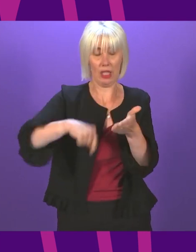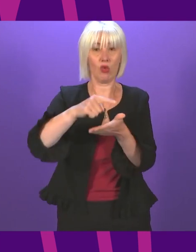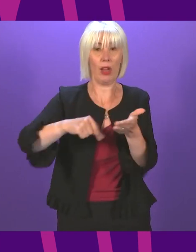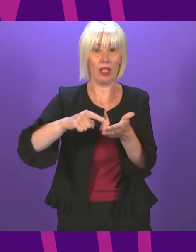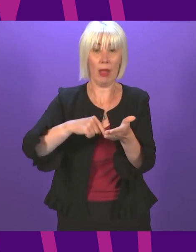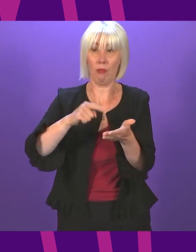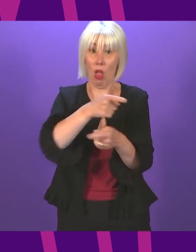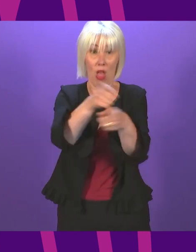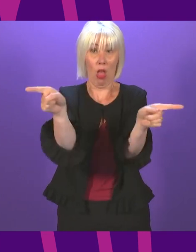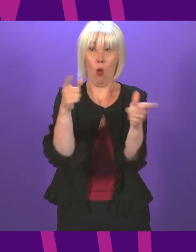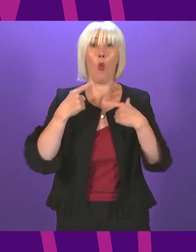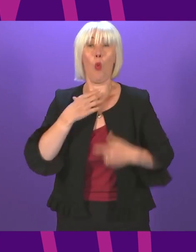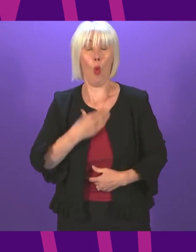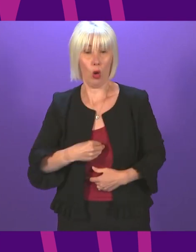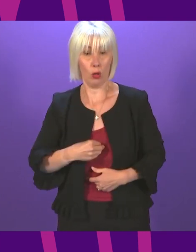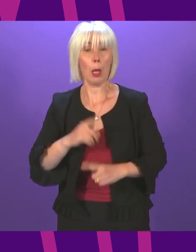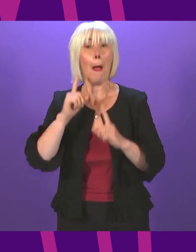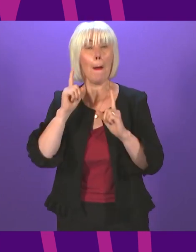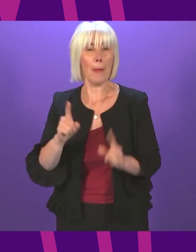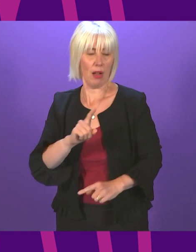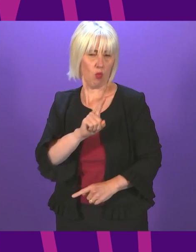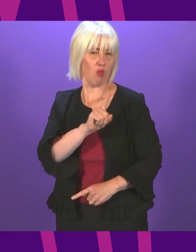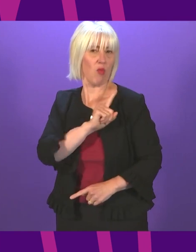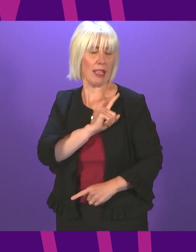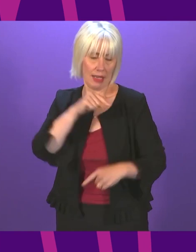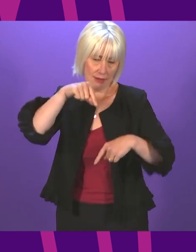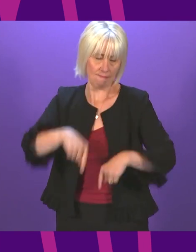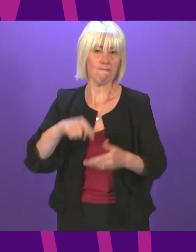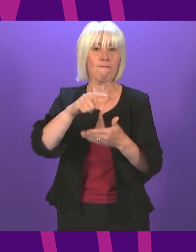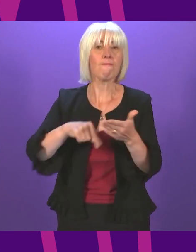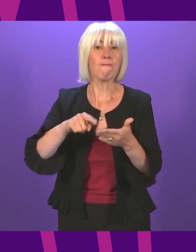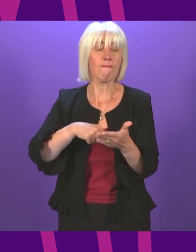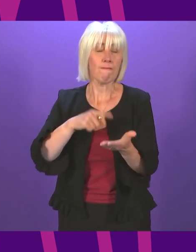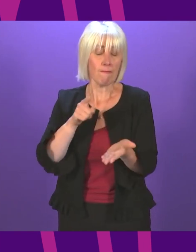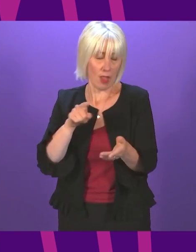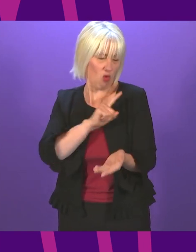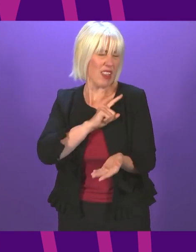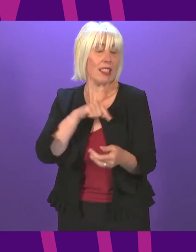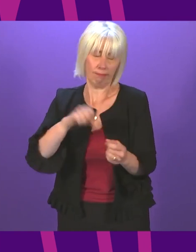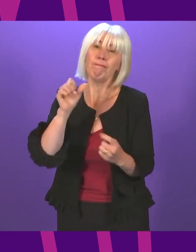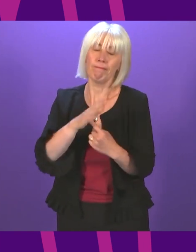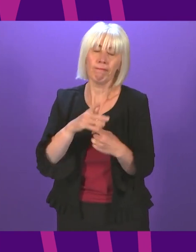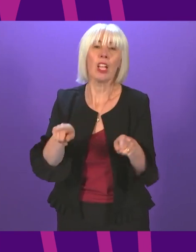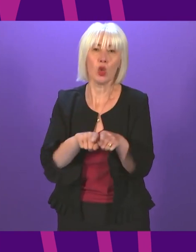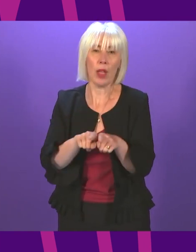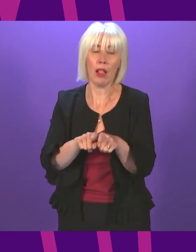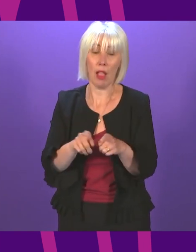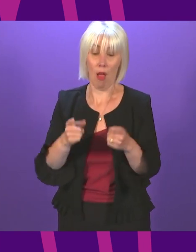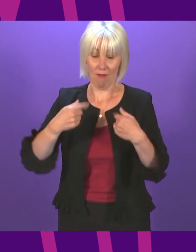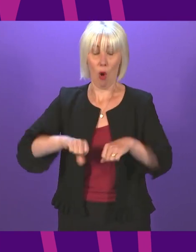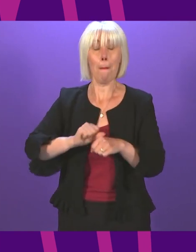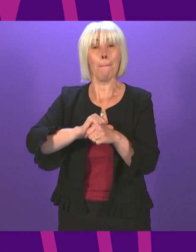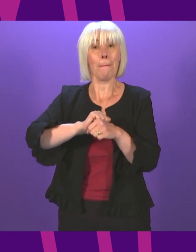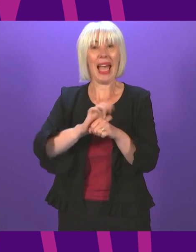undeniable, the reason for a referendum is just as important. As we emerge from this pandemic,